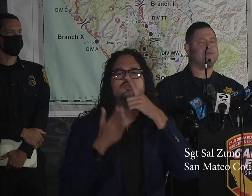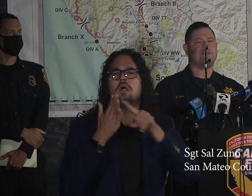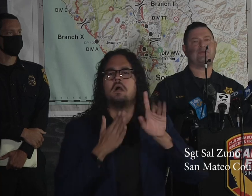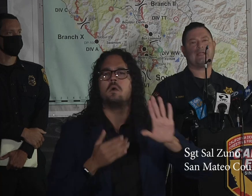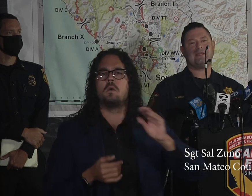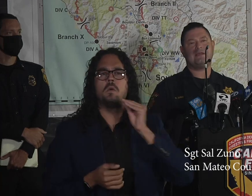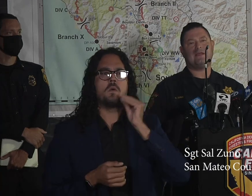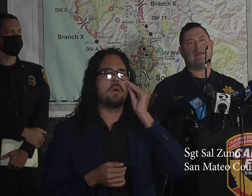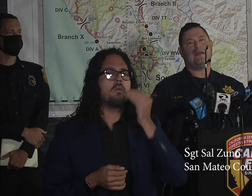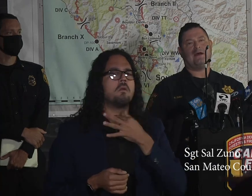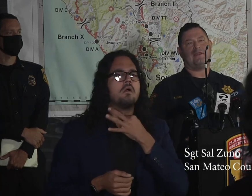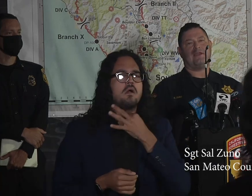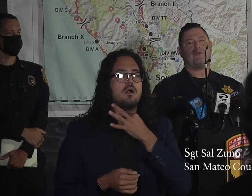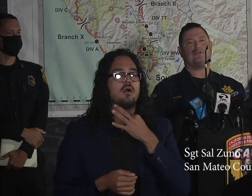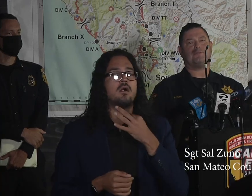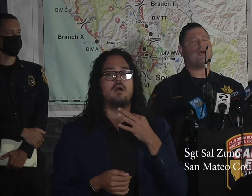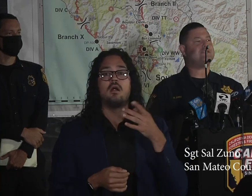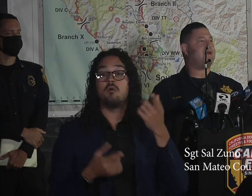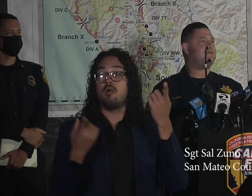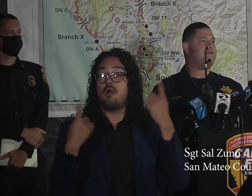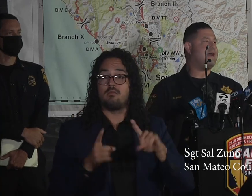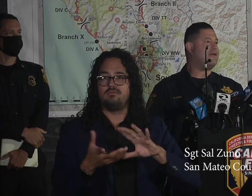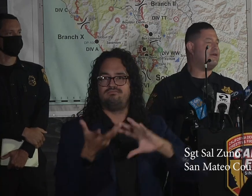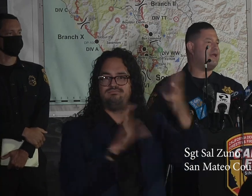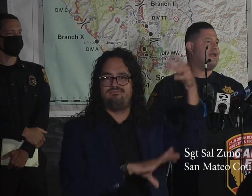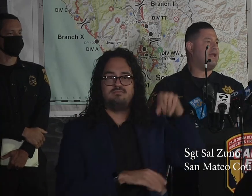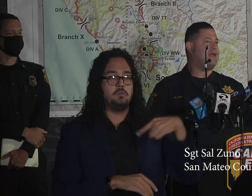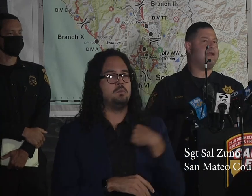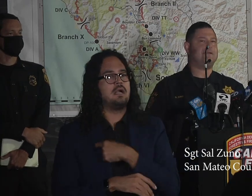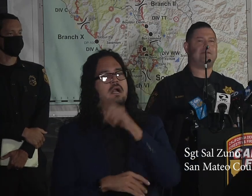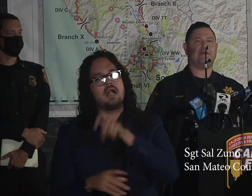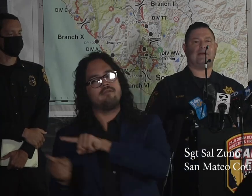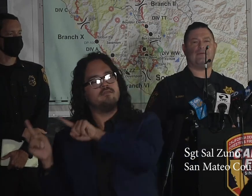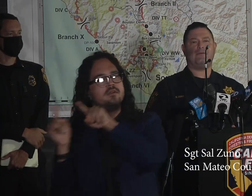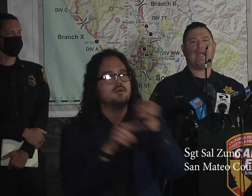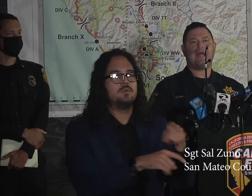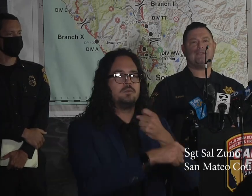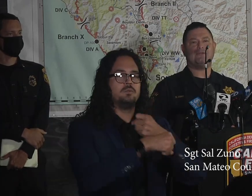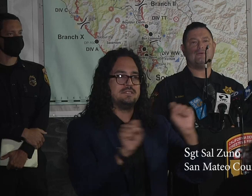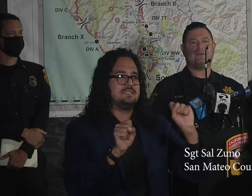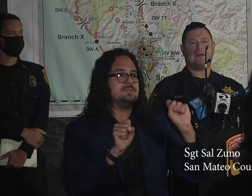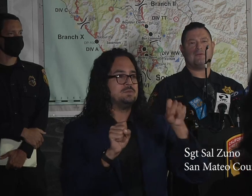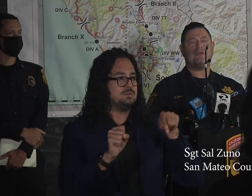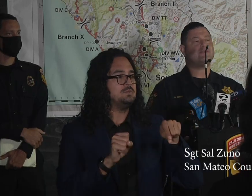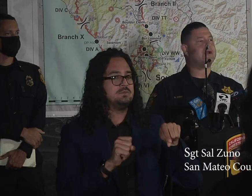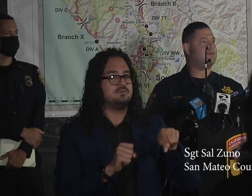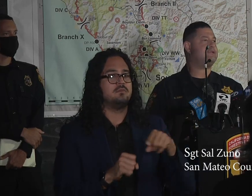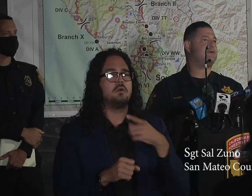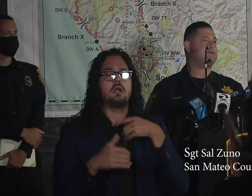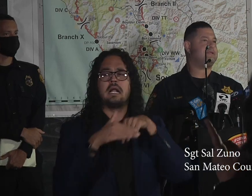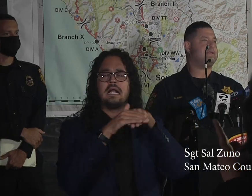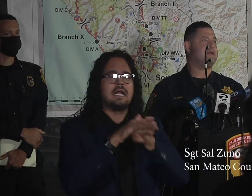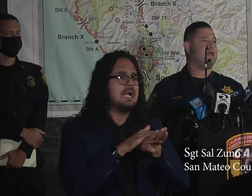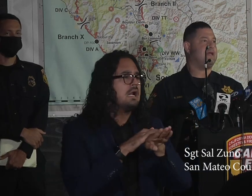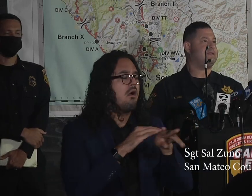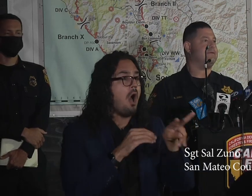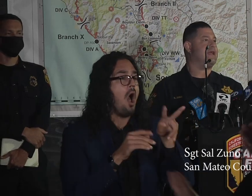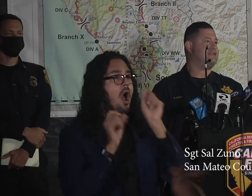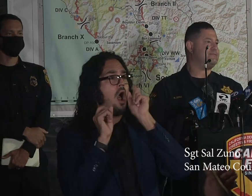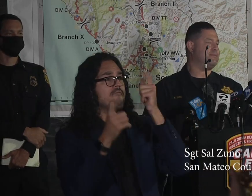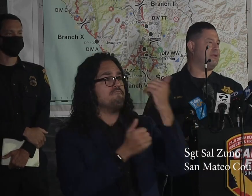into an area that was restricted, they were surprised by the fire, and we had to redirect resources